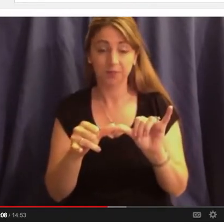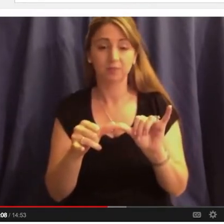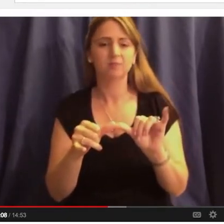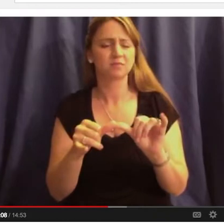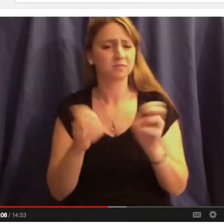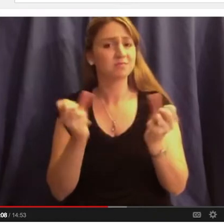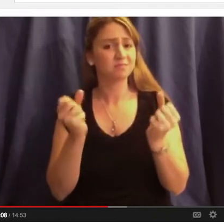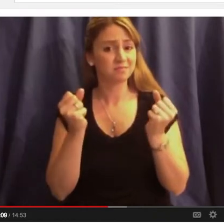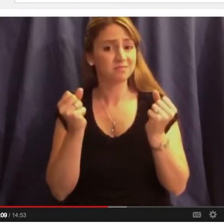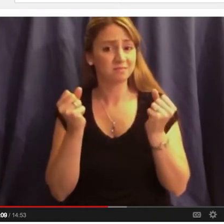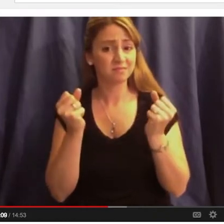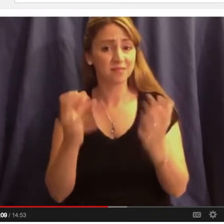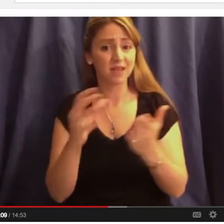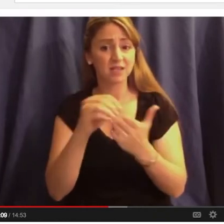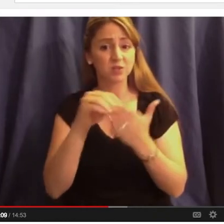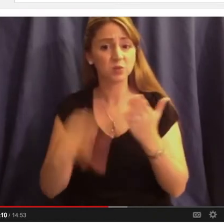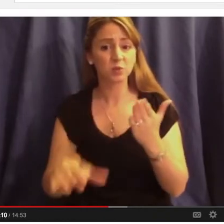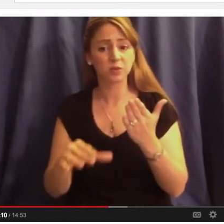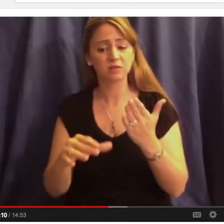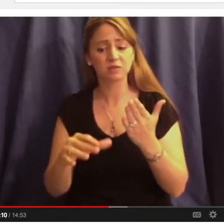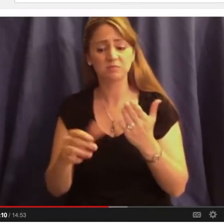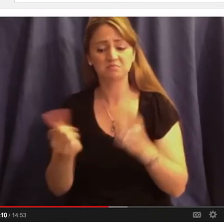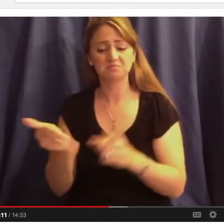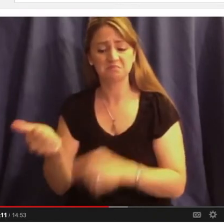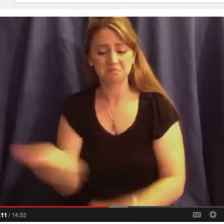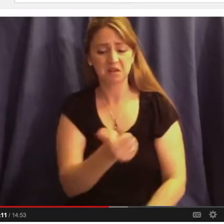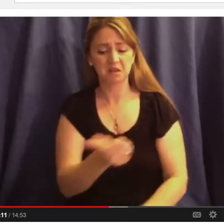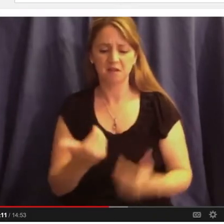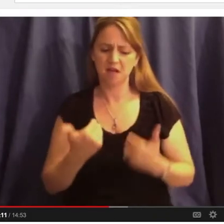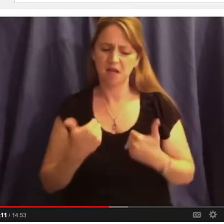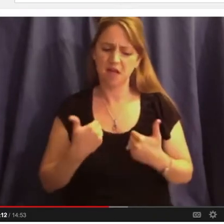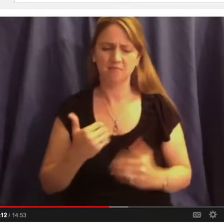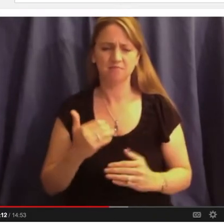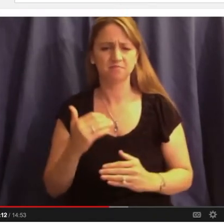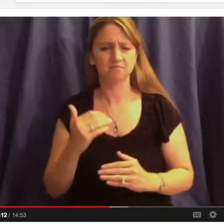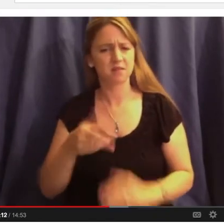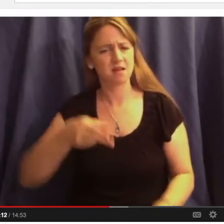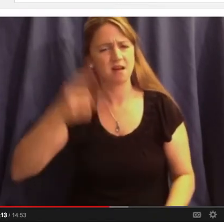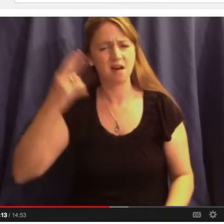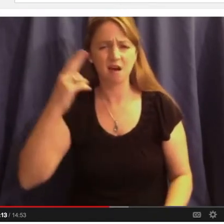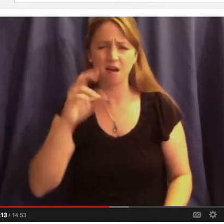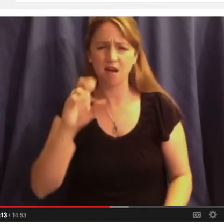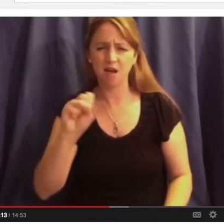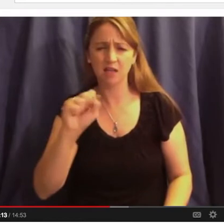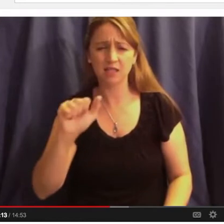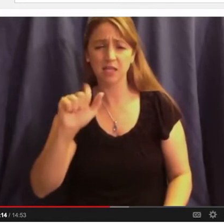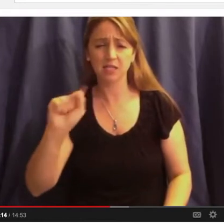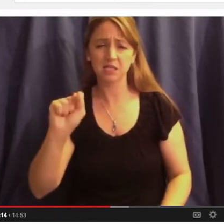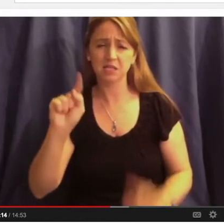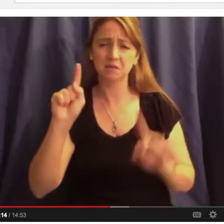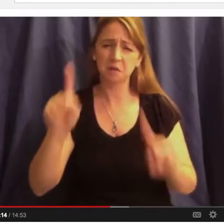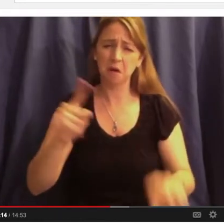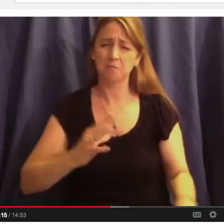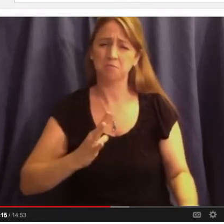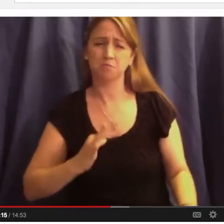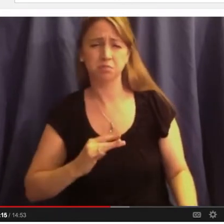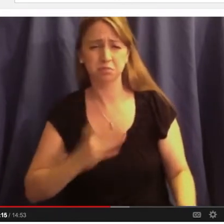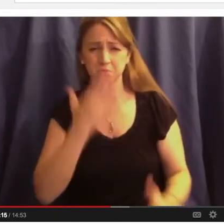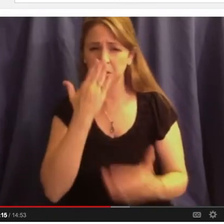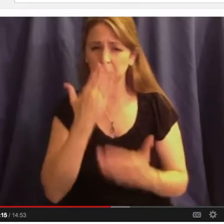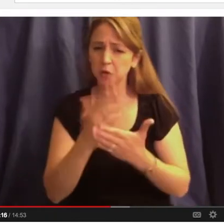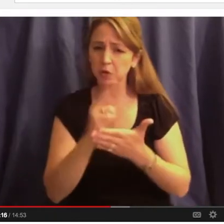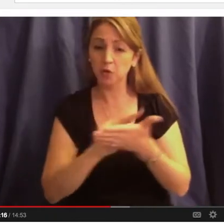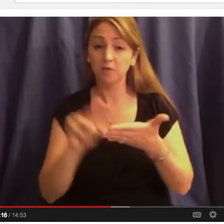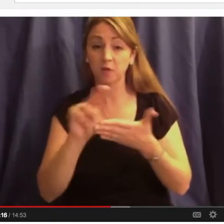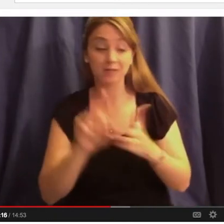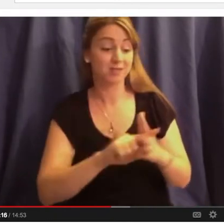large numbers of students with high SATs and large numbers of AP credits who go to the most prestigious universities in our country begin in pre-med or